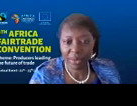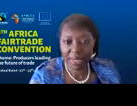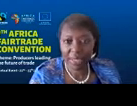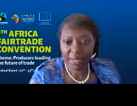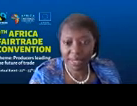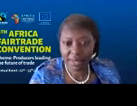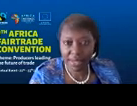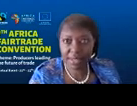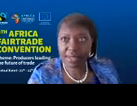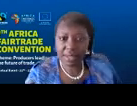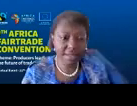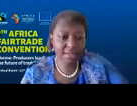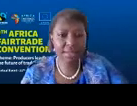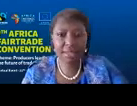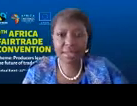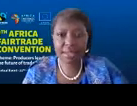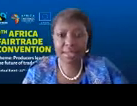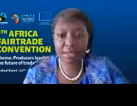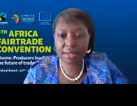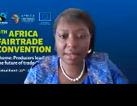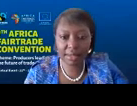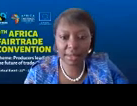All right, that's...